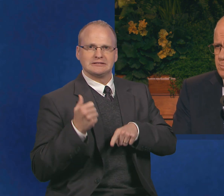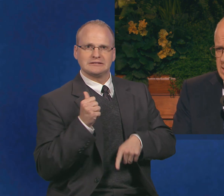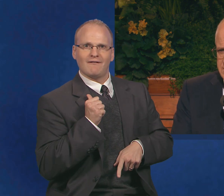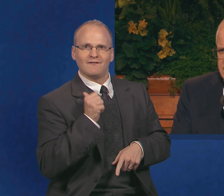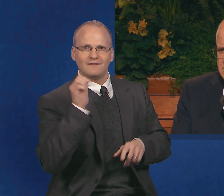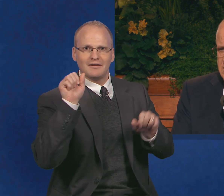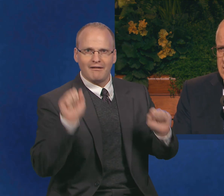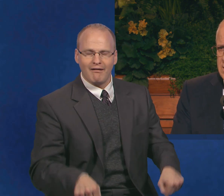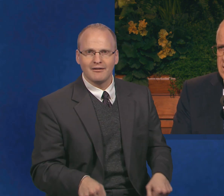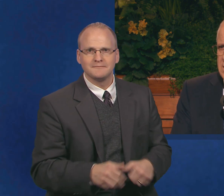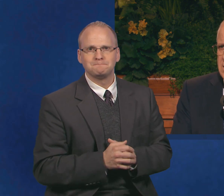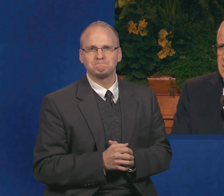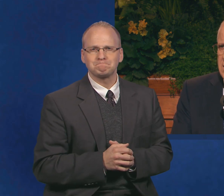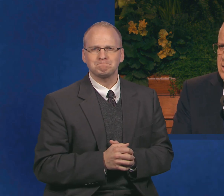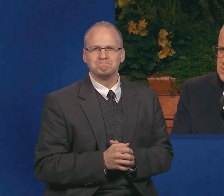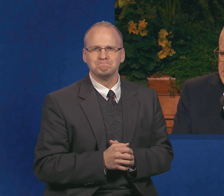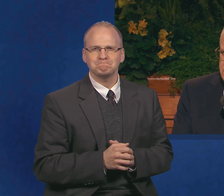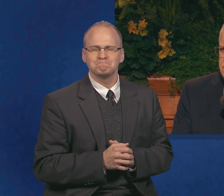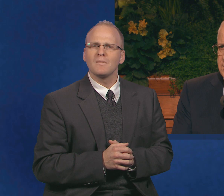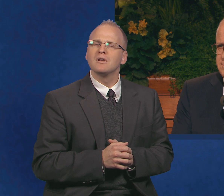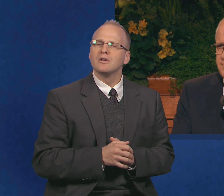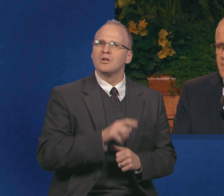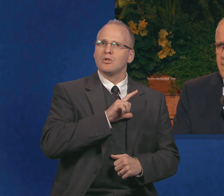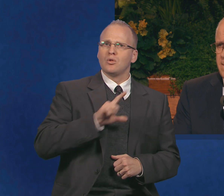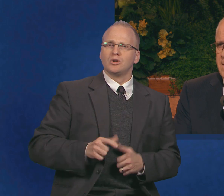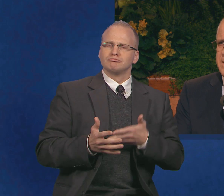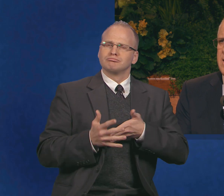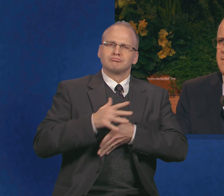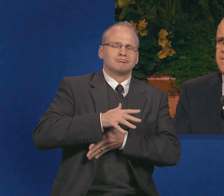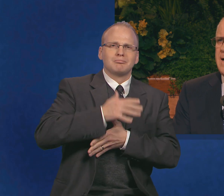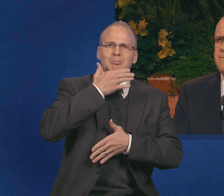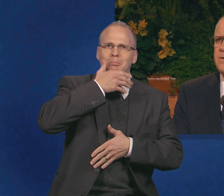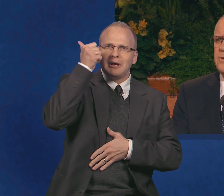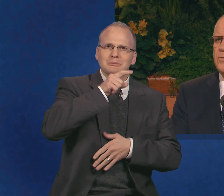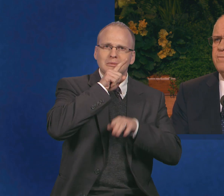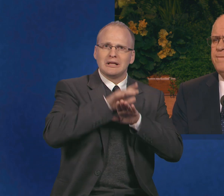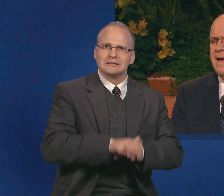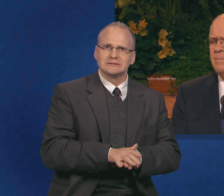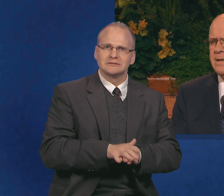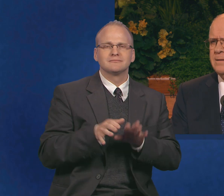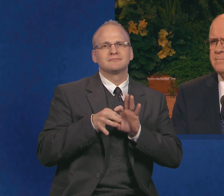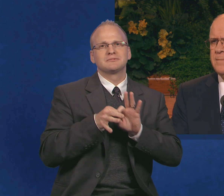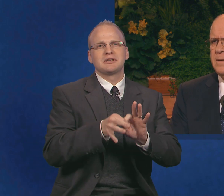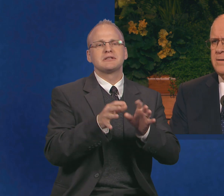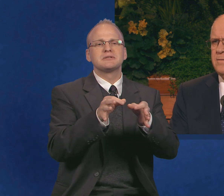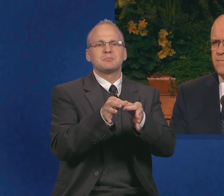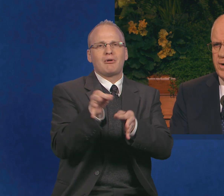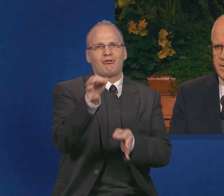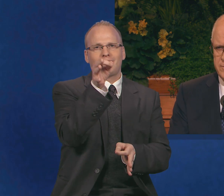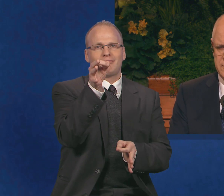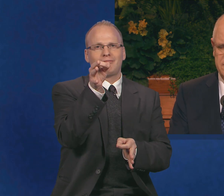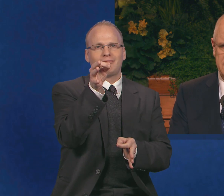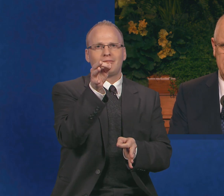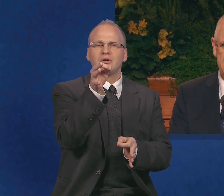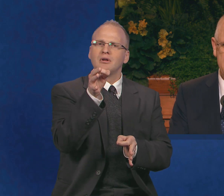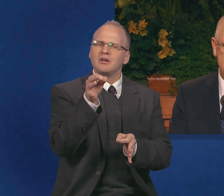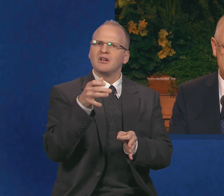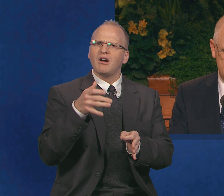blessings are spiritual, and they often have to do with family, friends, and the